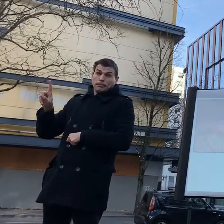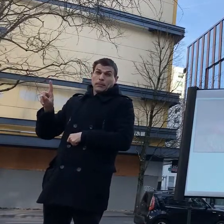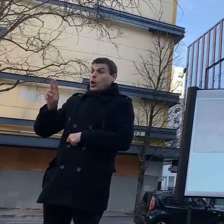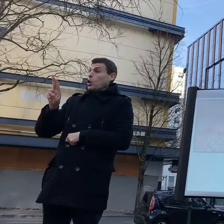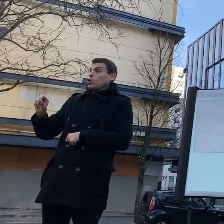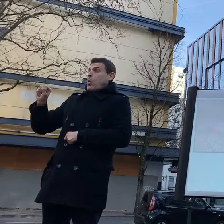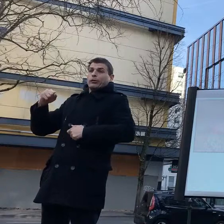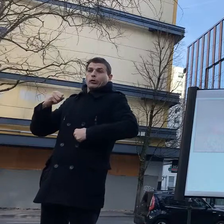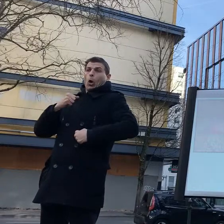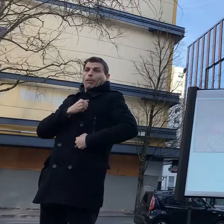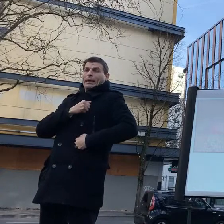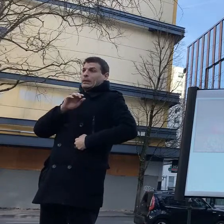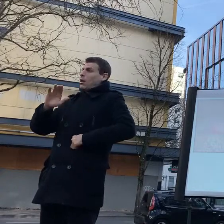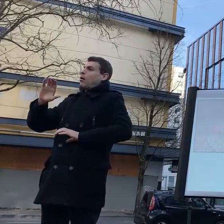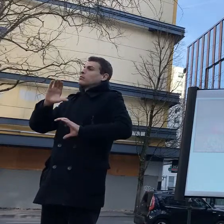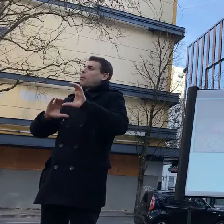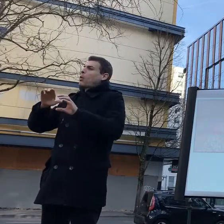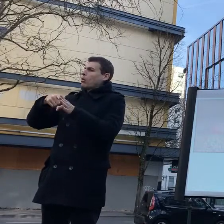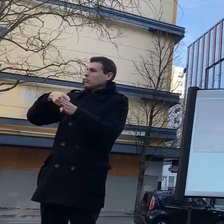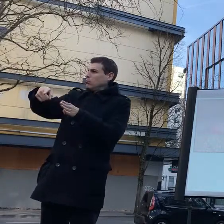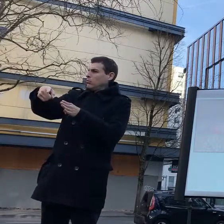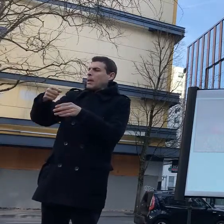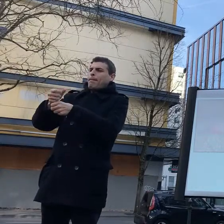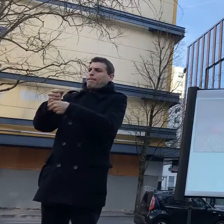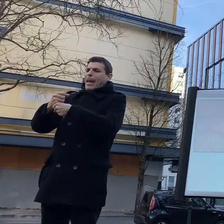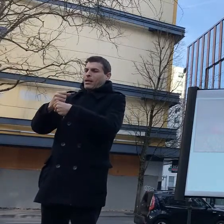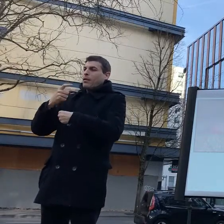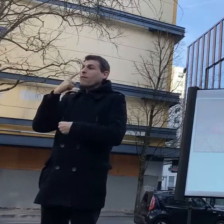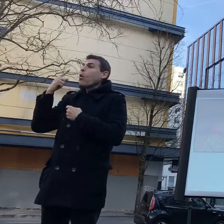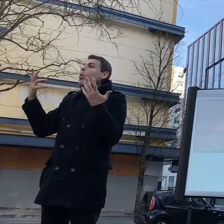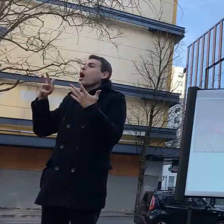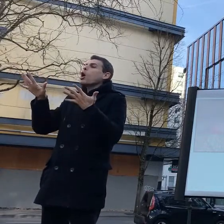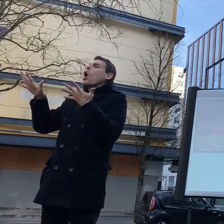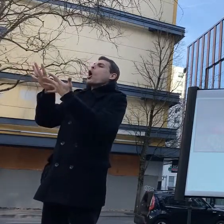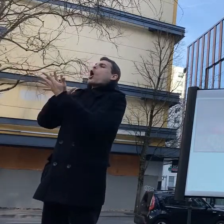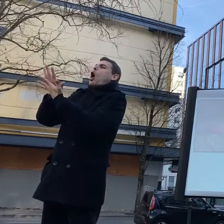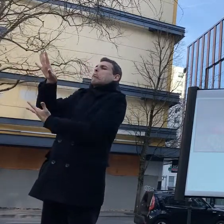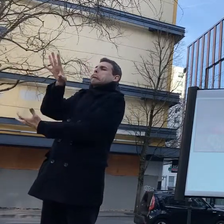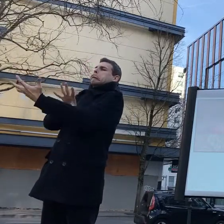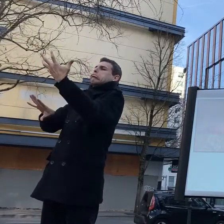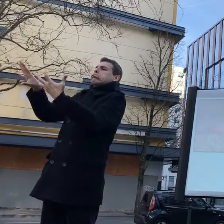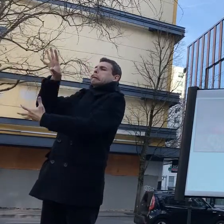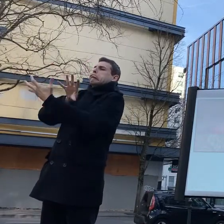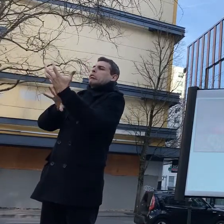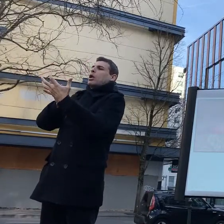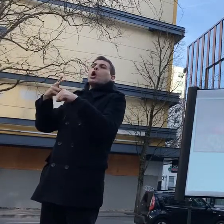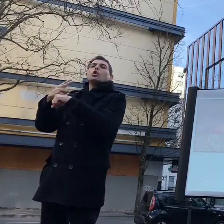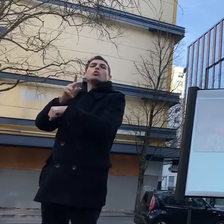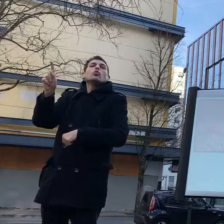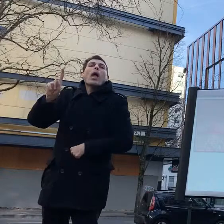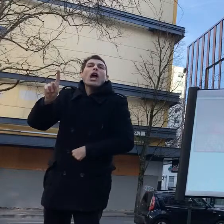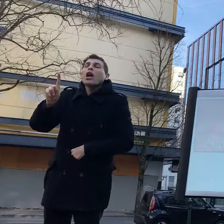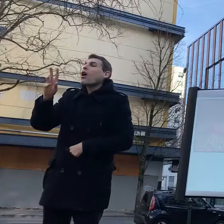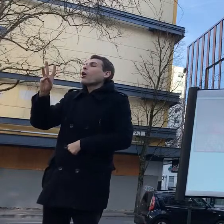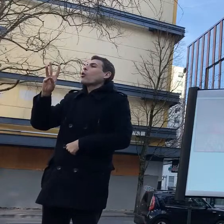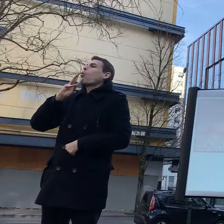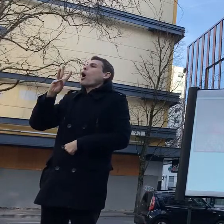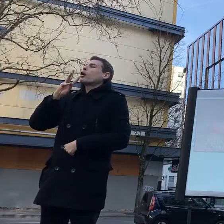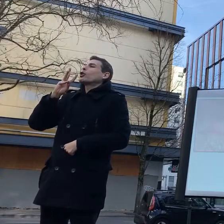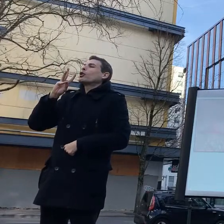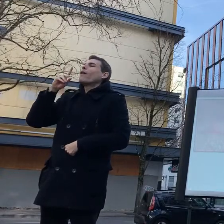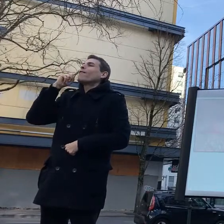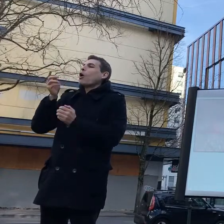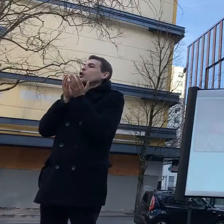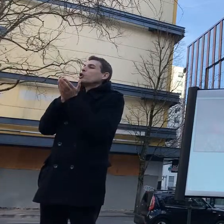tents and everything here we are in an enclosed space this was not designed to be used near people let alone in an enclosed space it was